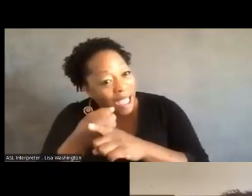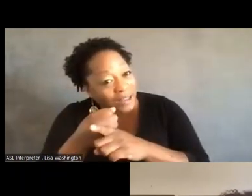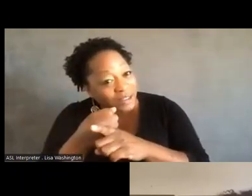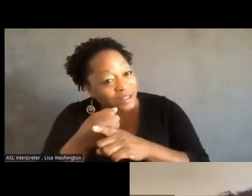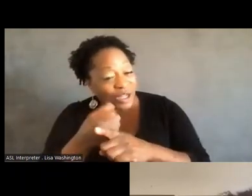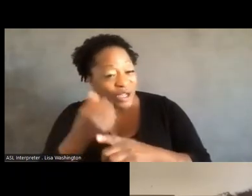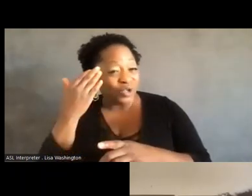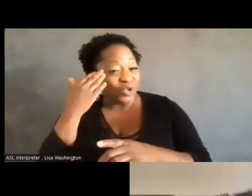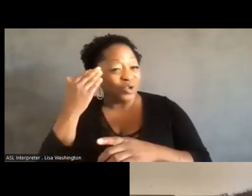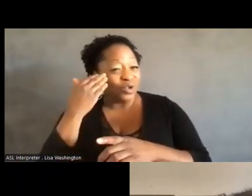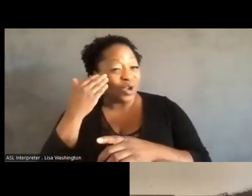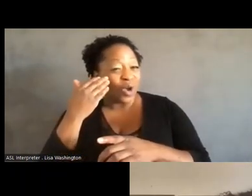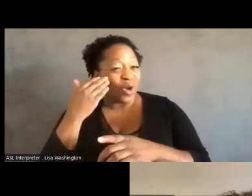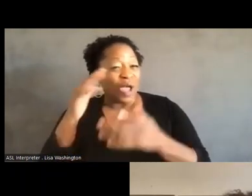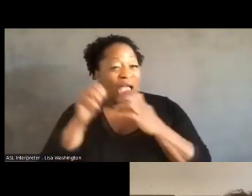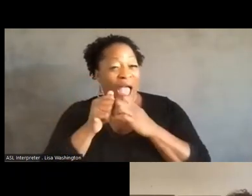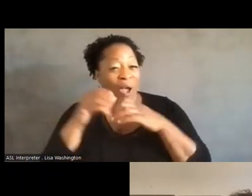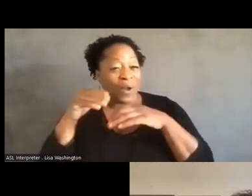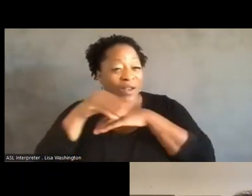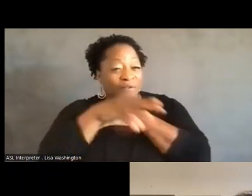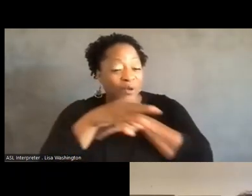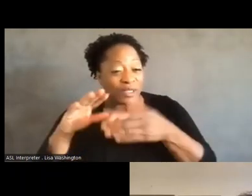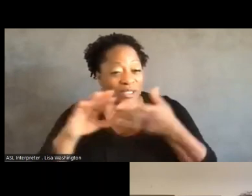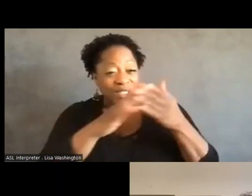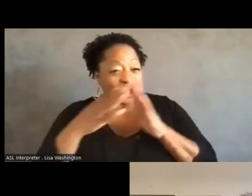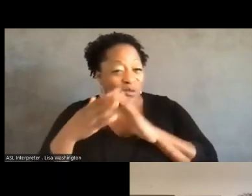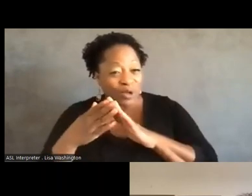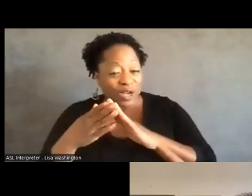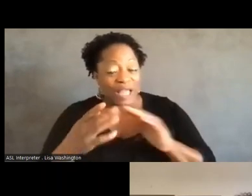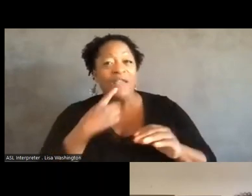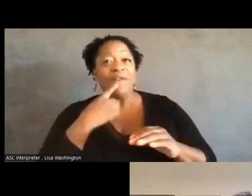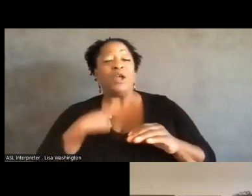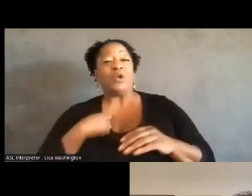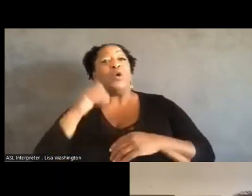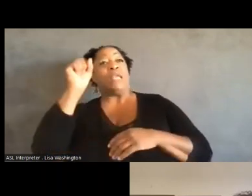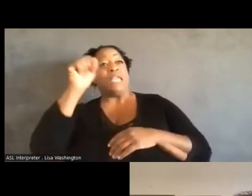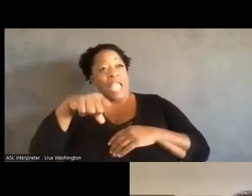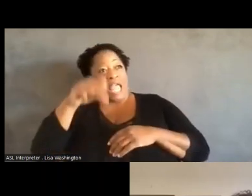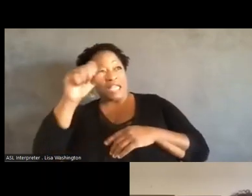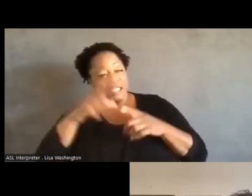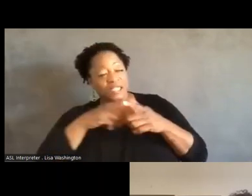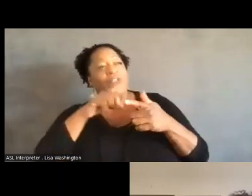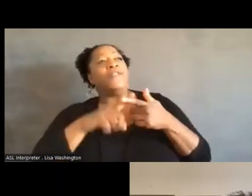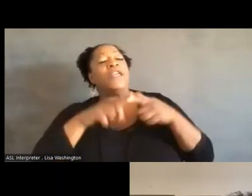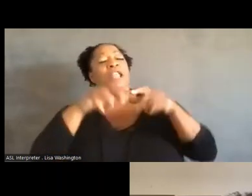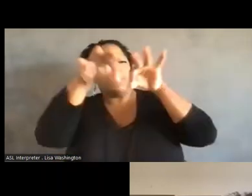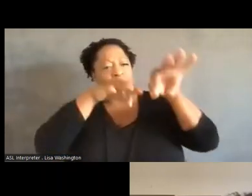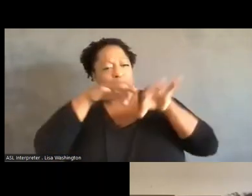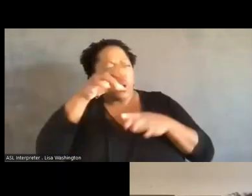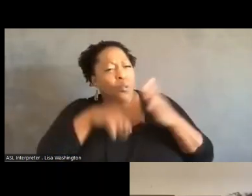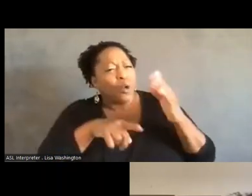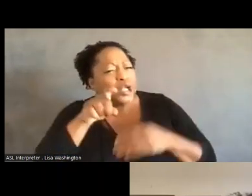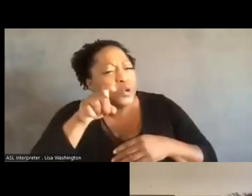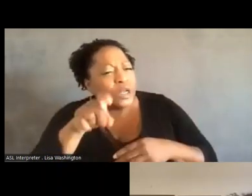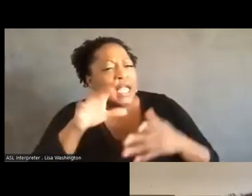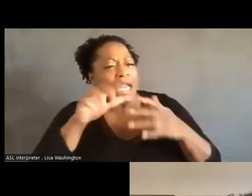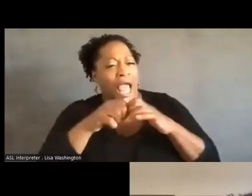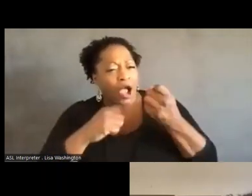they did understand the implications, I wanted to talk to them about what they needed in relationship to that. Um,